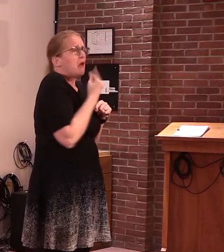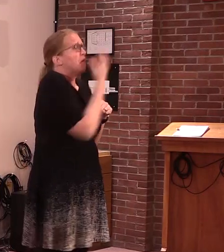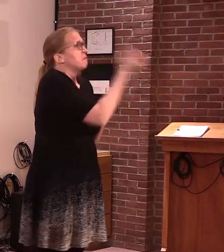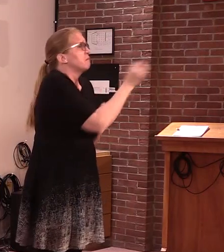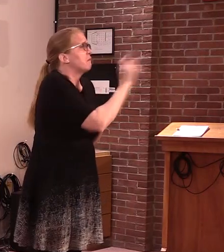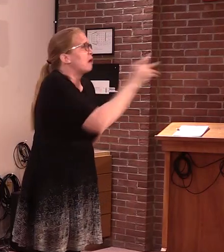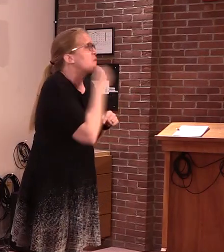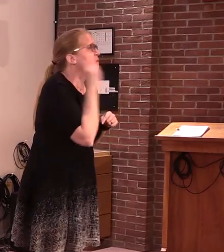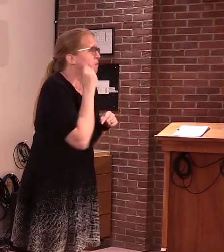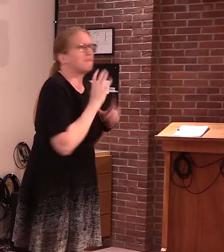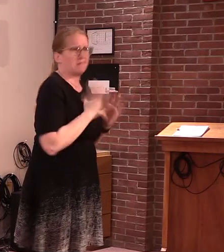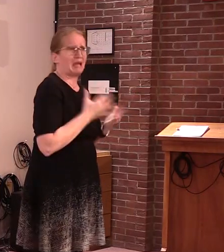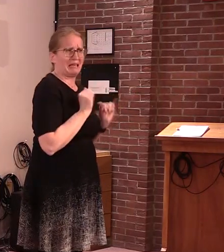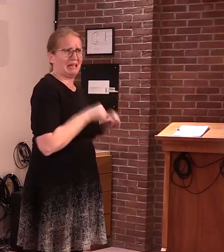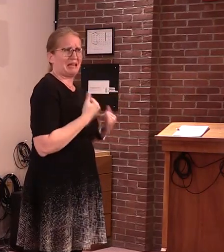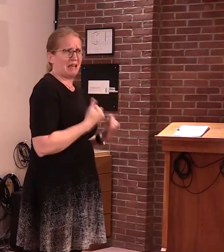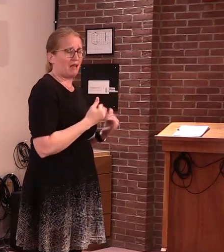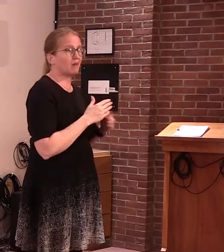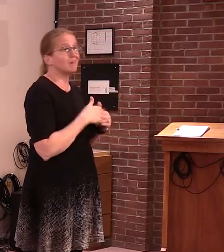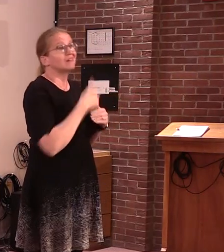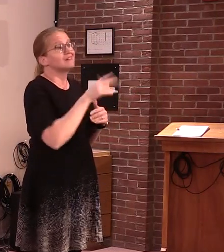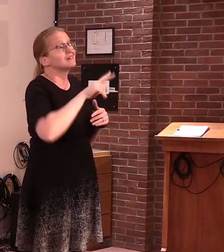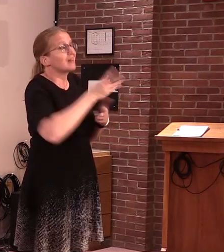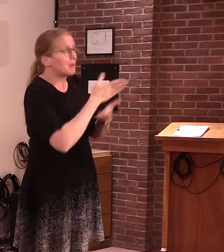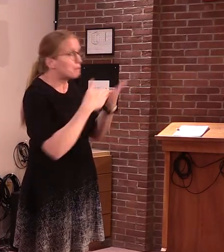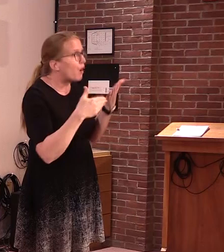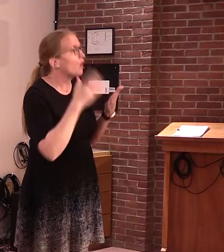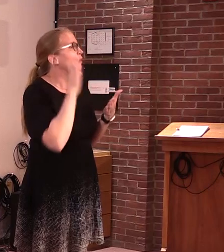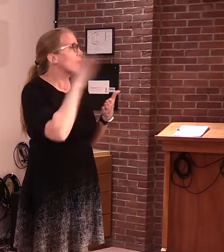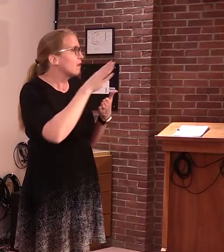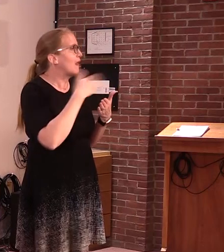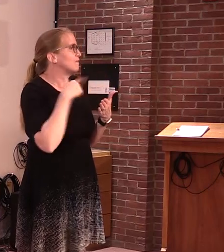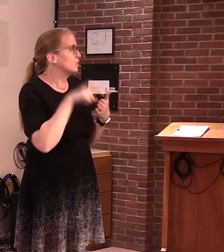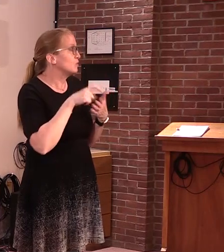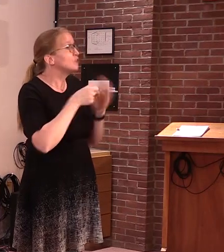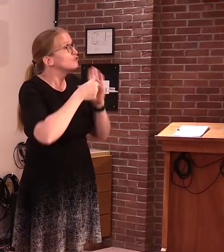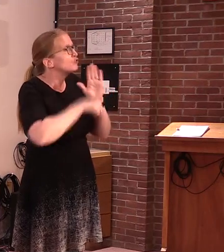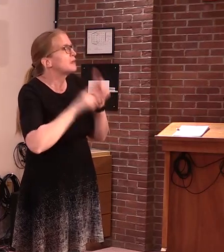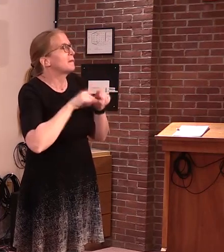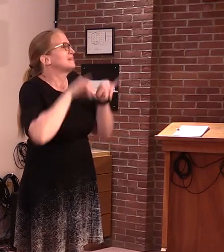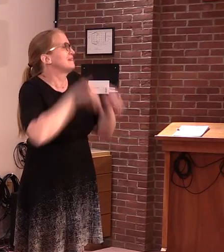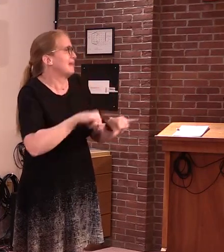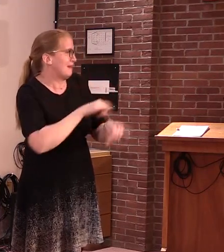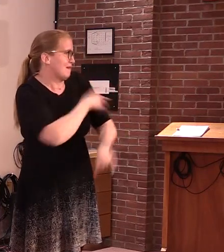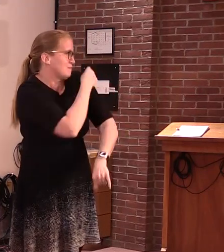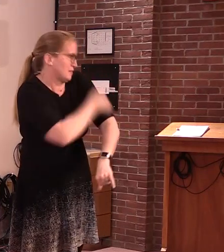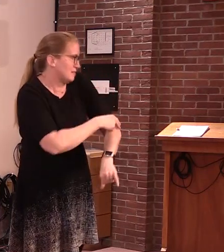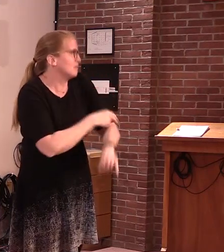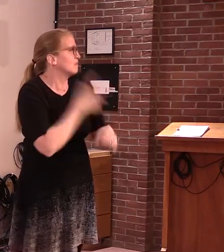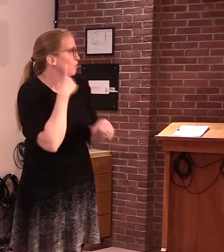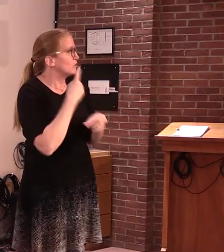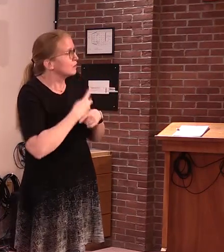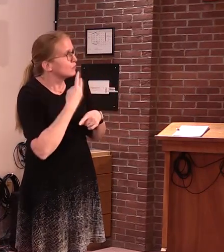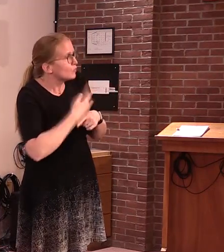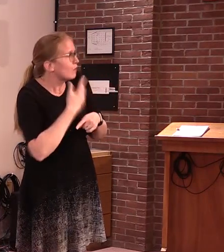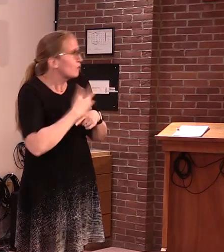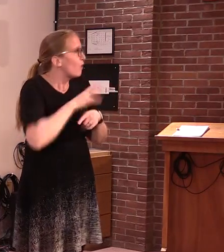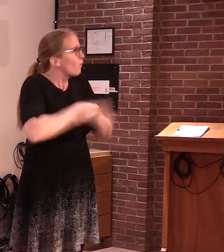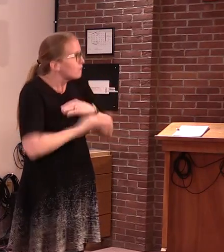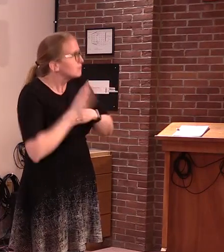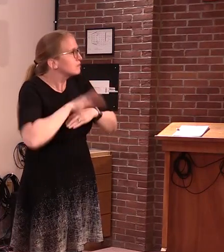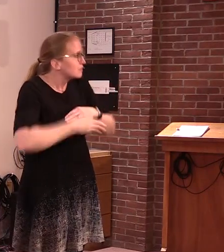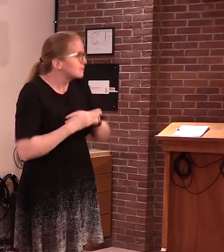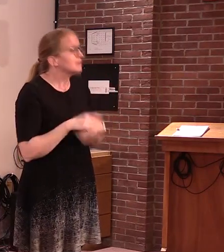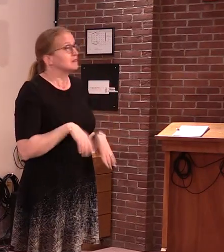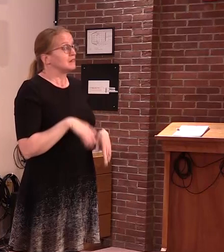and to be ready in case of a surge in capacity should there be a flare-up of the virus. We are